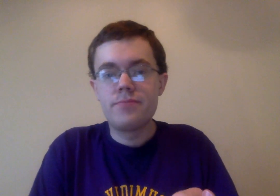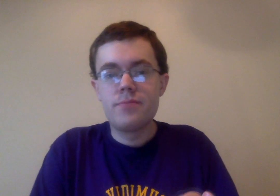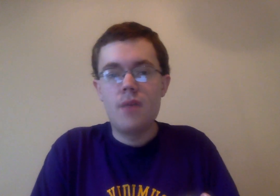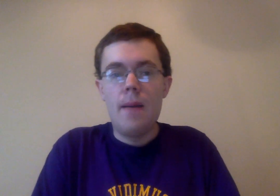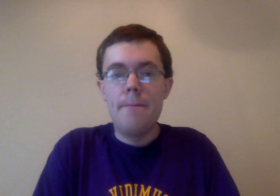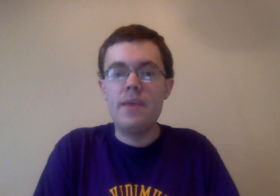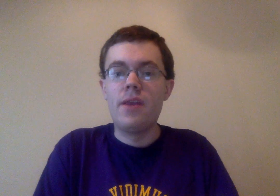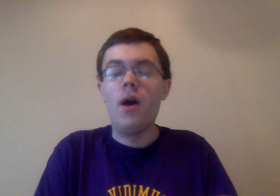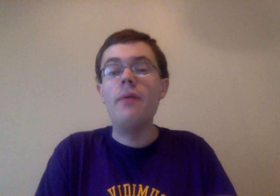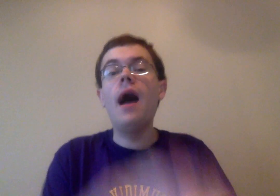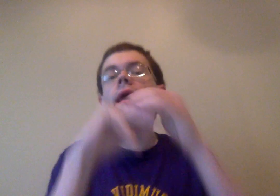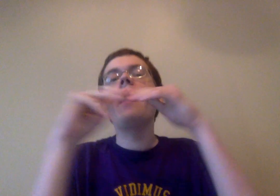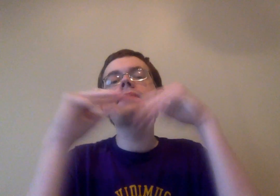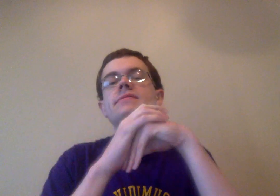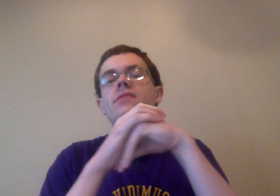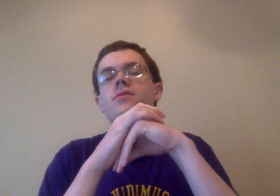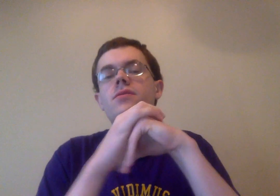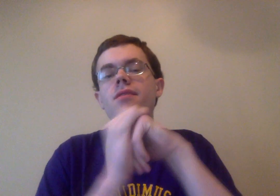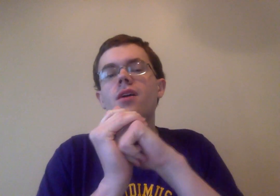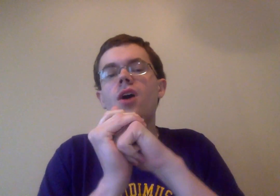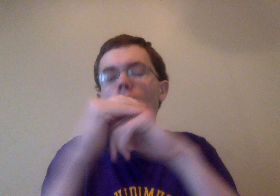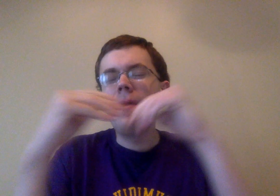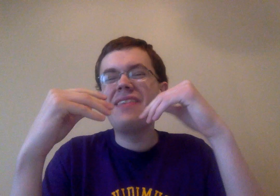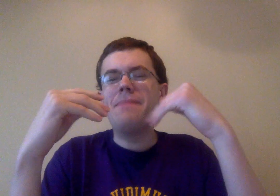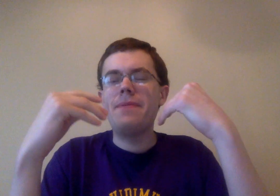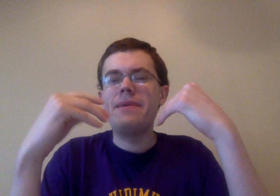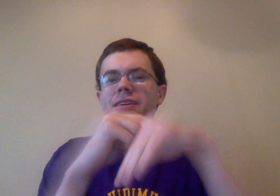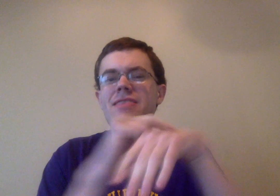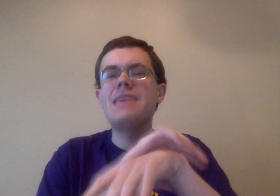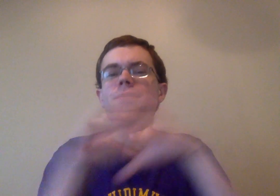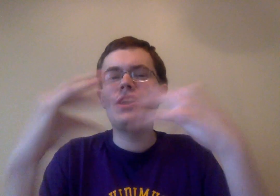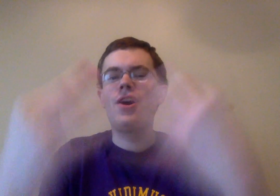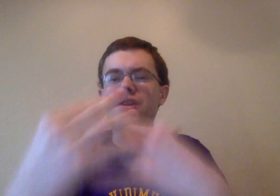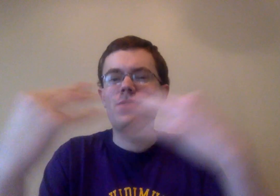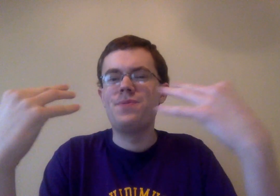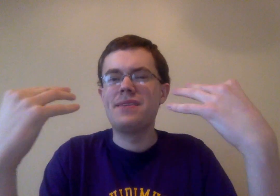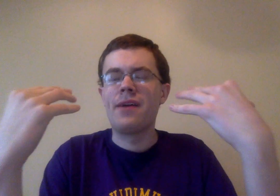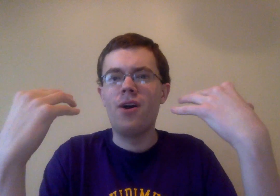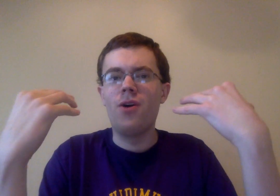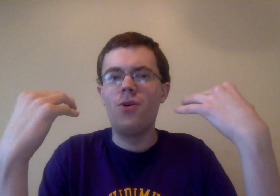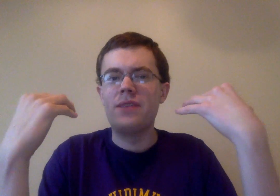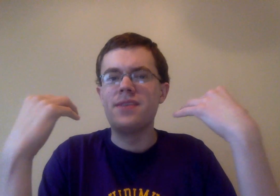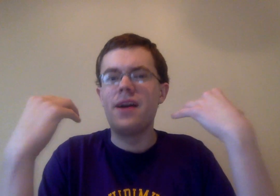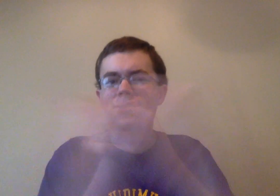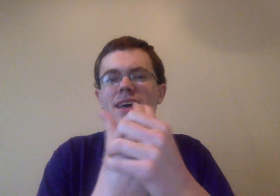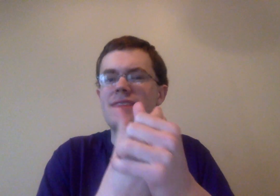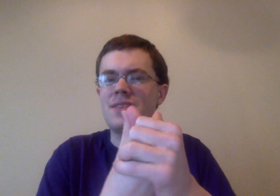Um, but you know, I, I am still hoping that maybe the theme of the arc will be like, oh, it's not your size that's